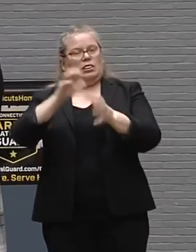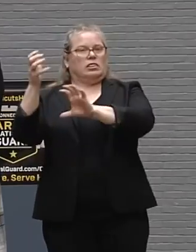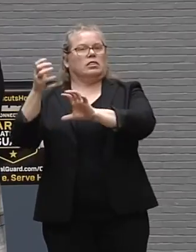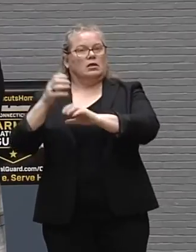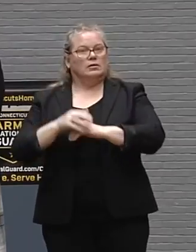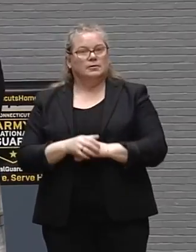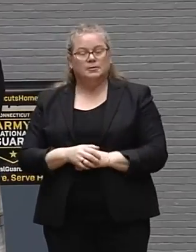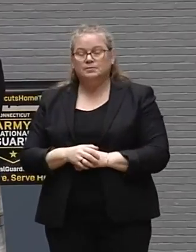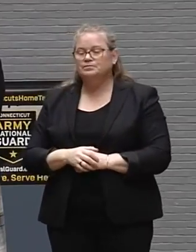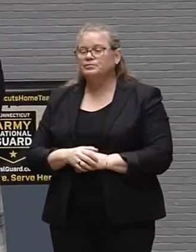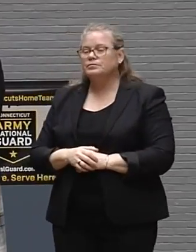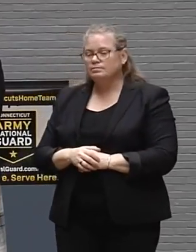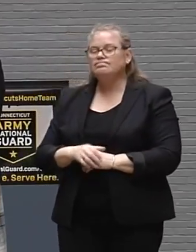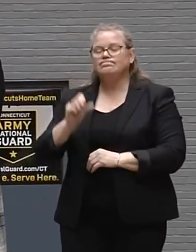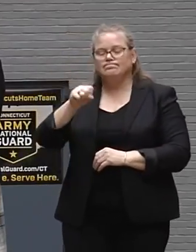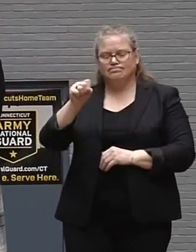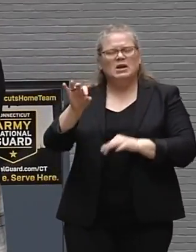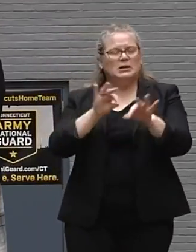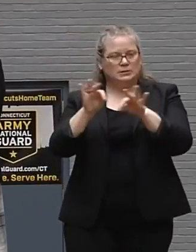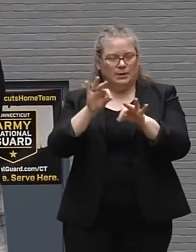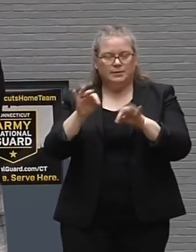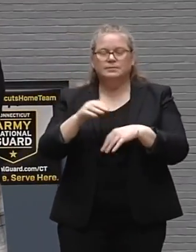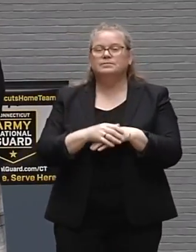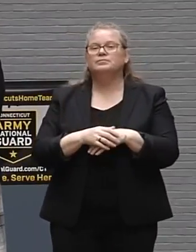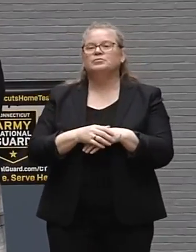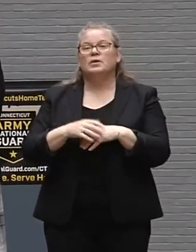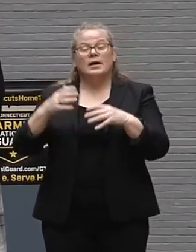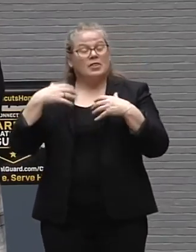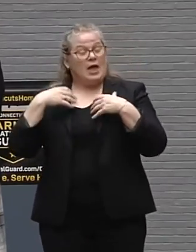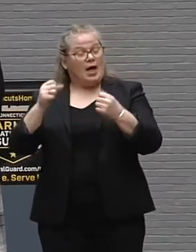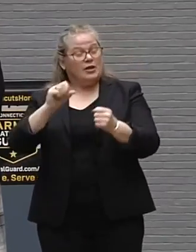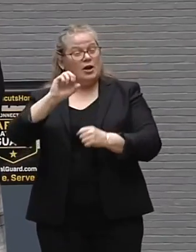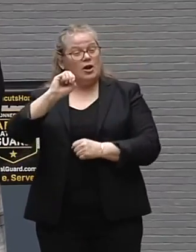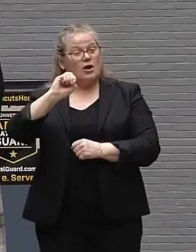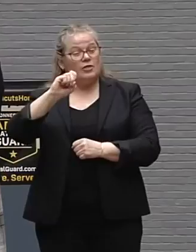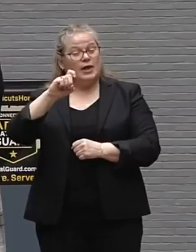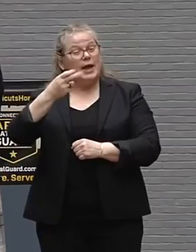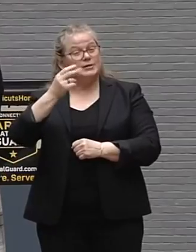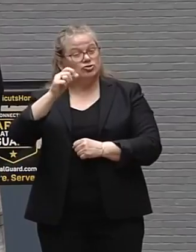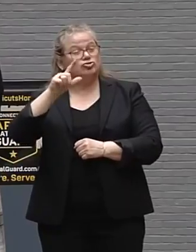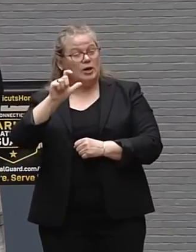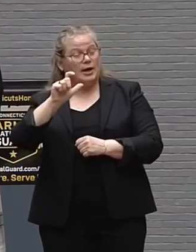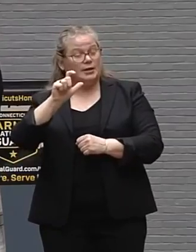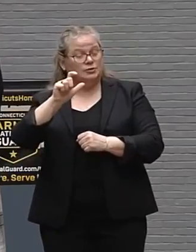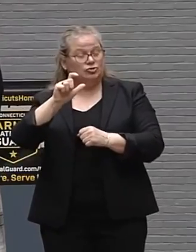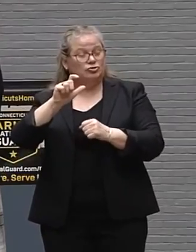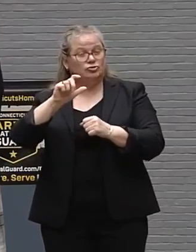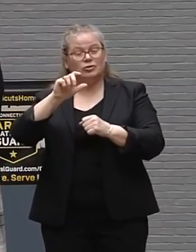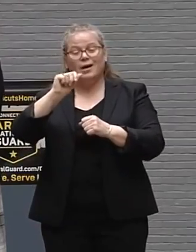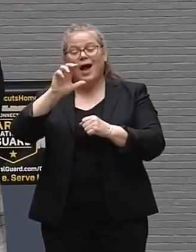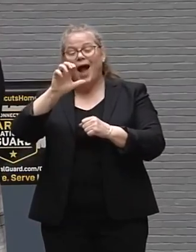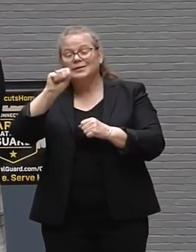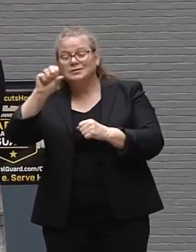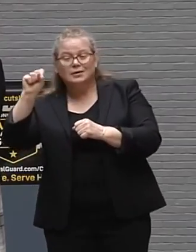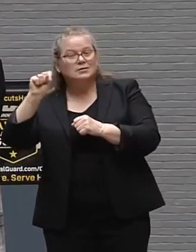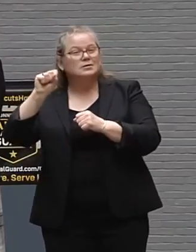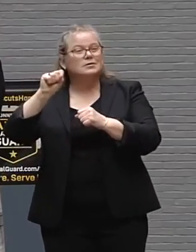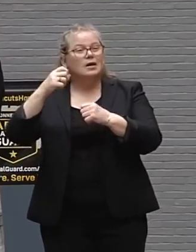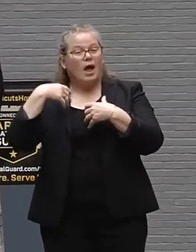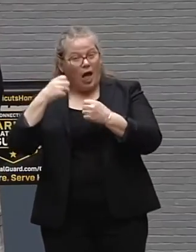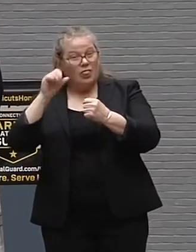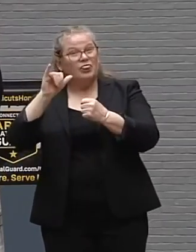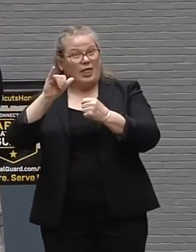the health care exchange so more people can get on and thousands have come on board to get themselves insurance.